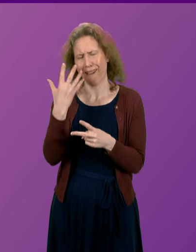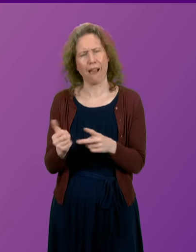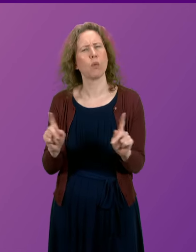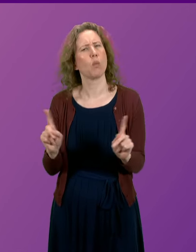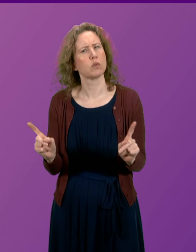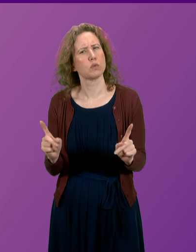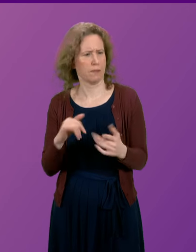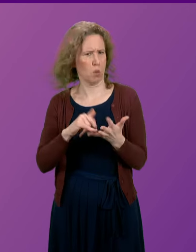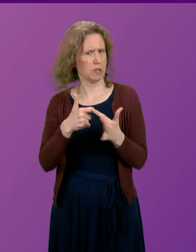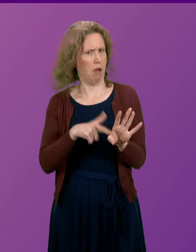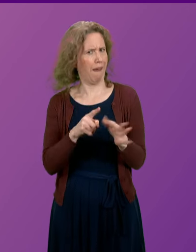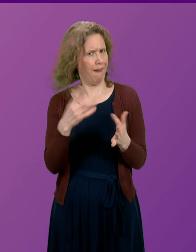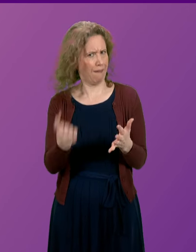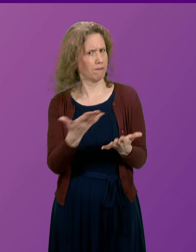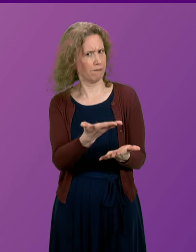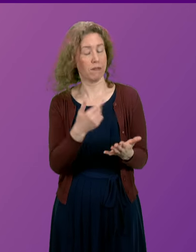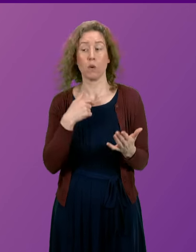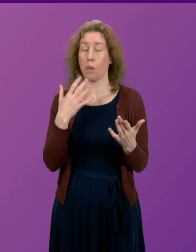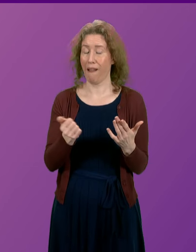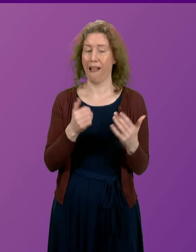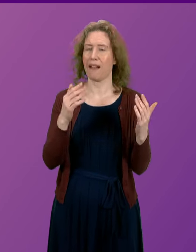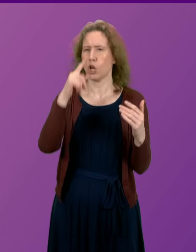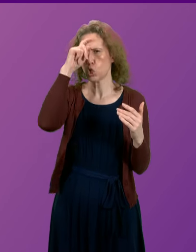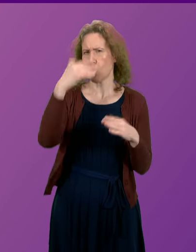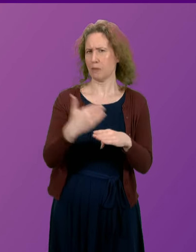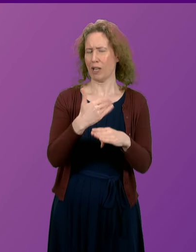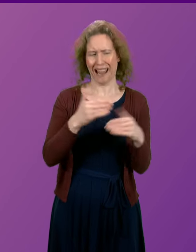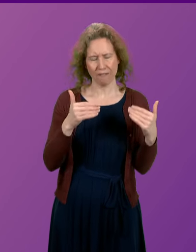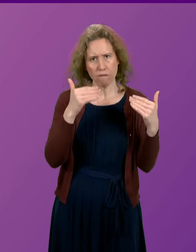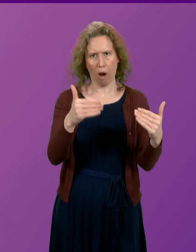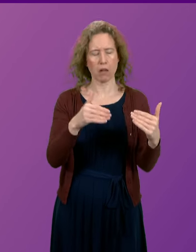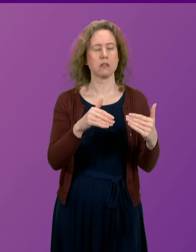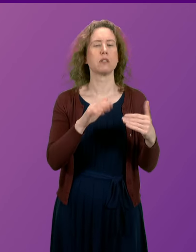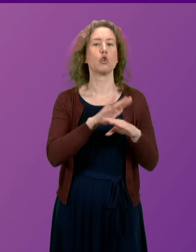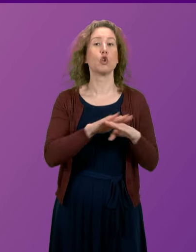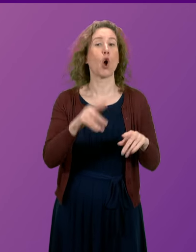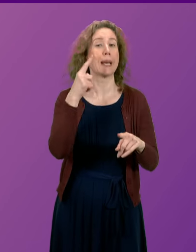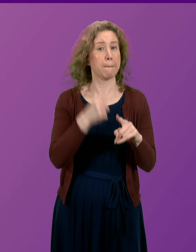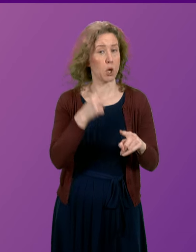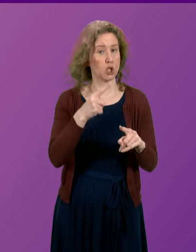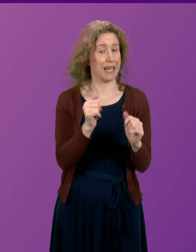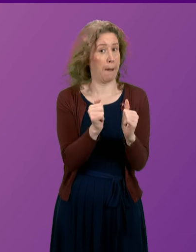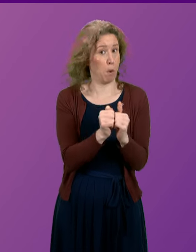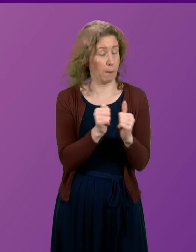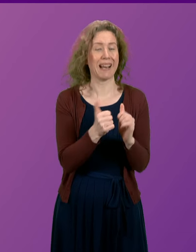in Sky. There is an advanced nurse practitioner-led, non-emergency appointments based out-of-hours service in